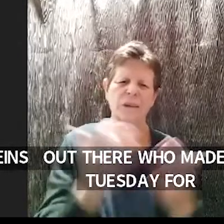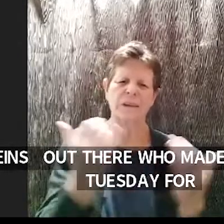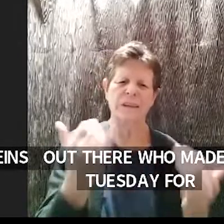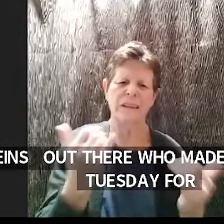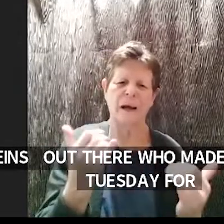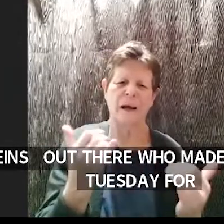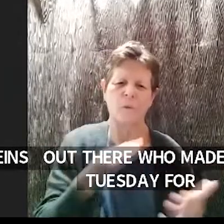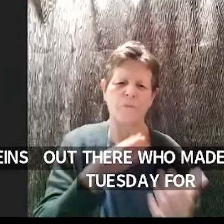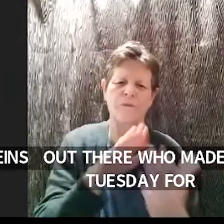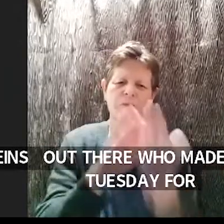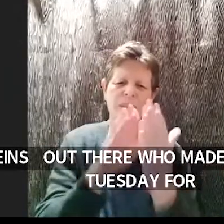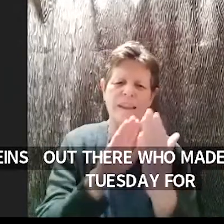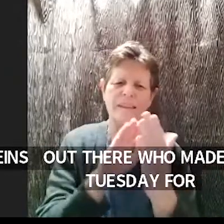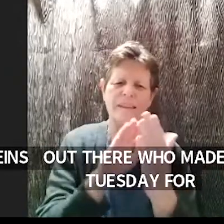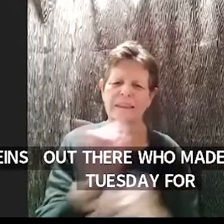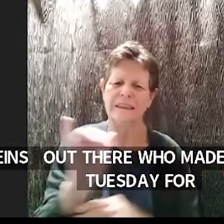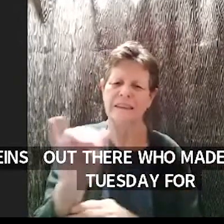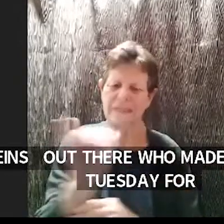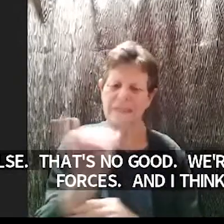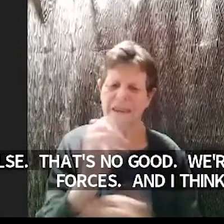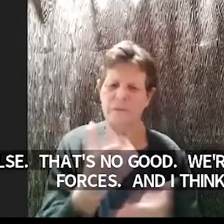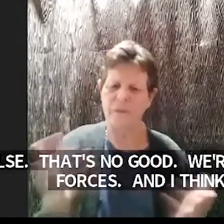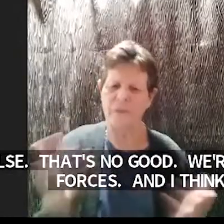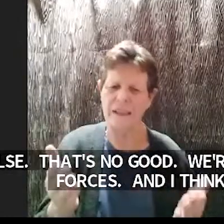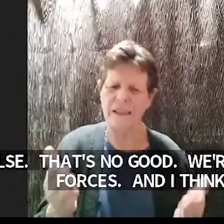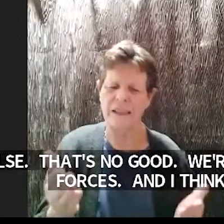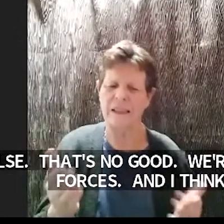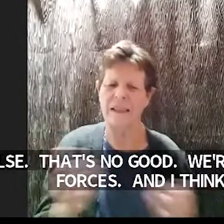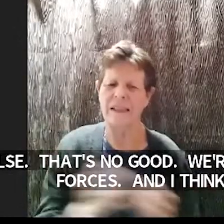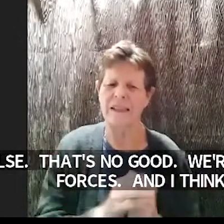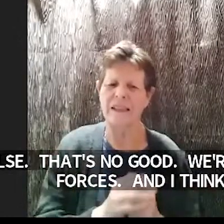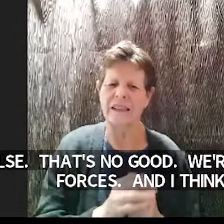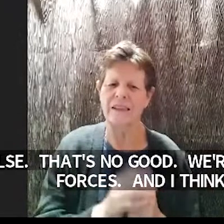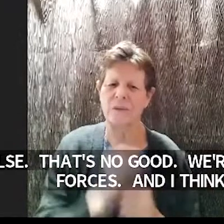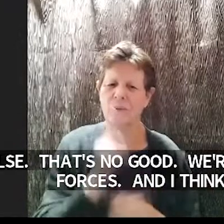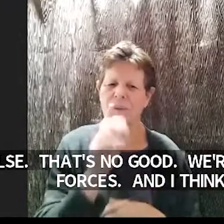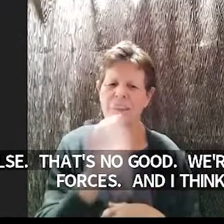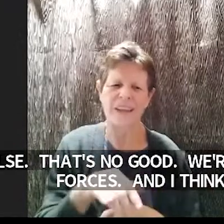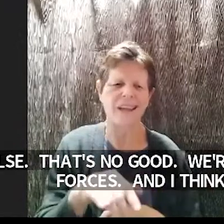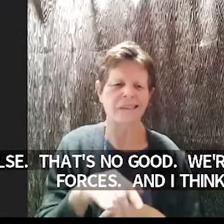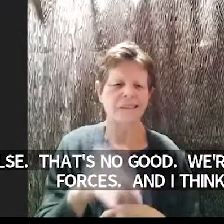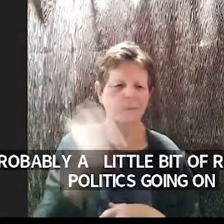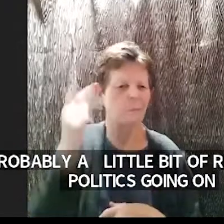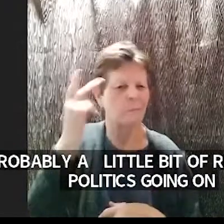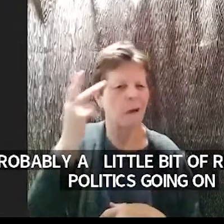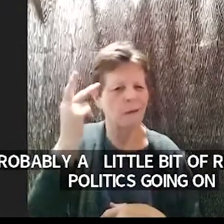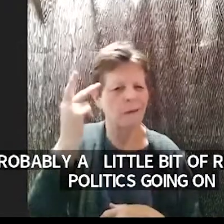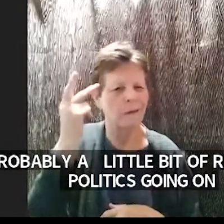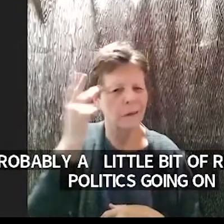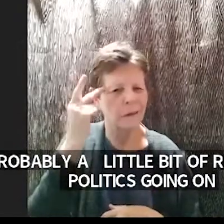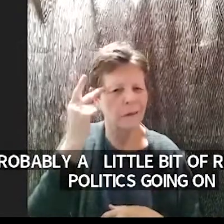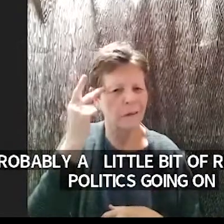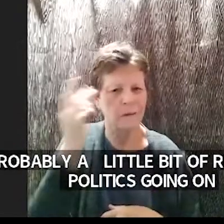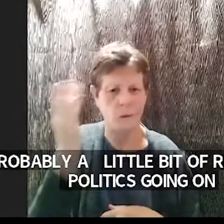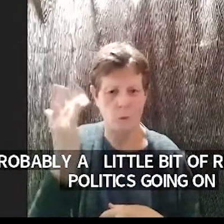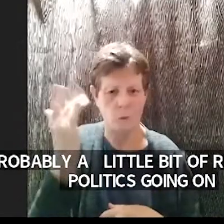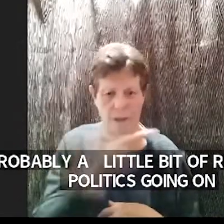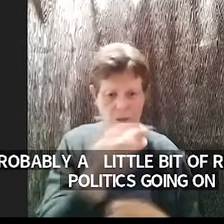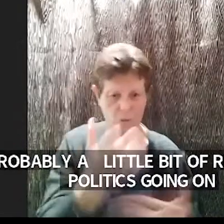and i think there's probably a little bit of respectability um politics going on in that because you want to separate yourselves away from the